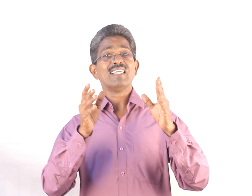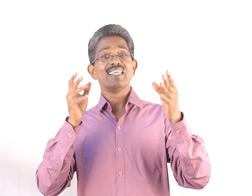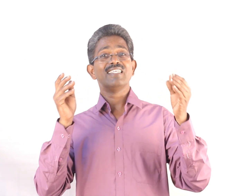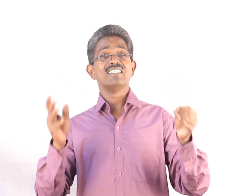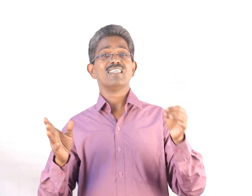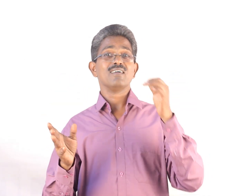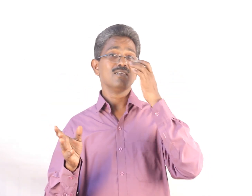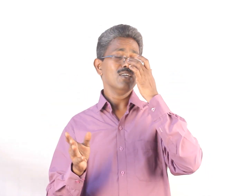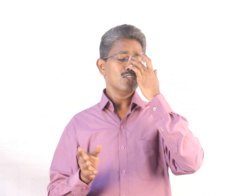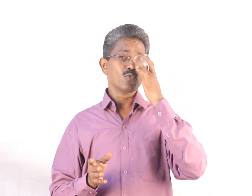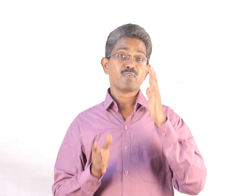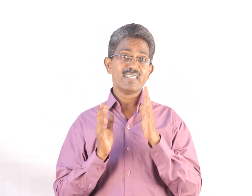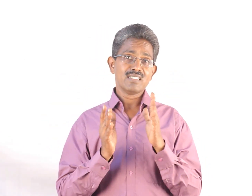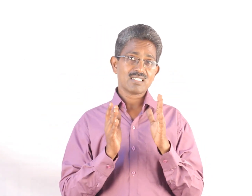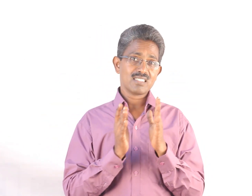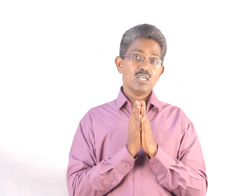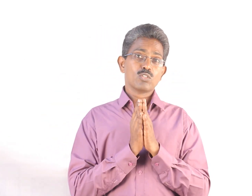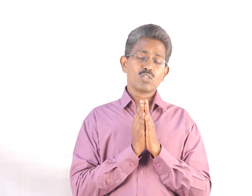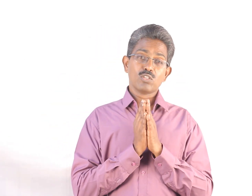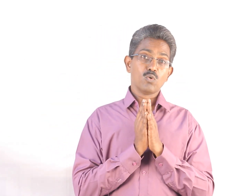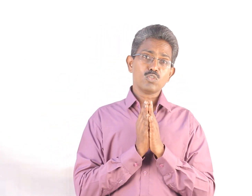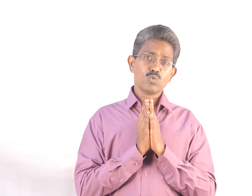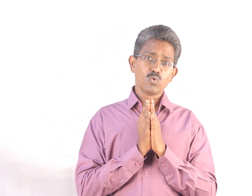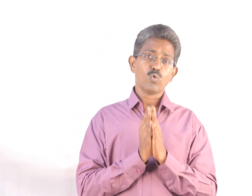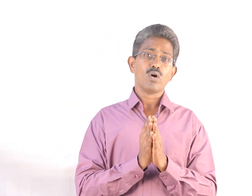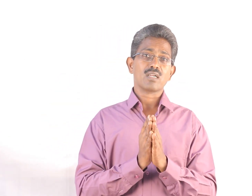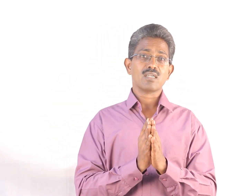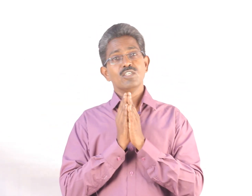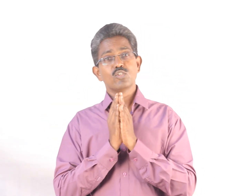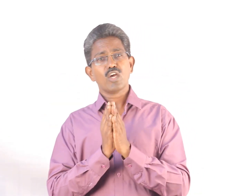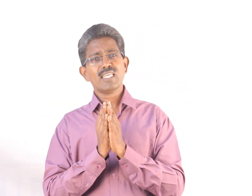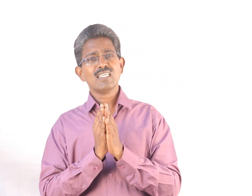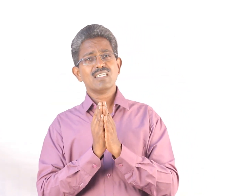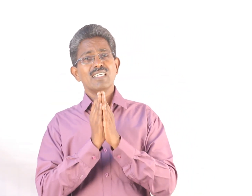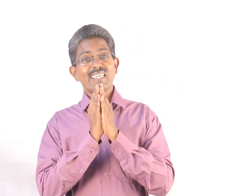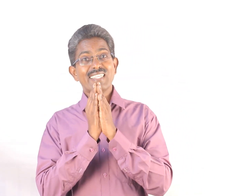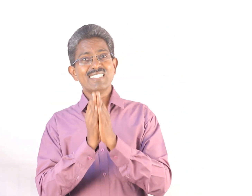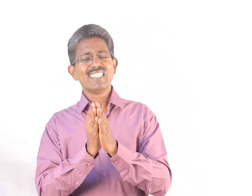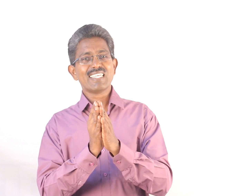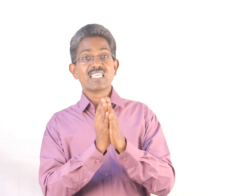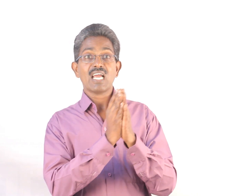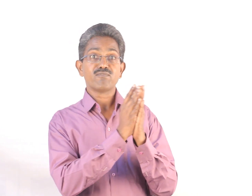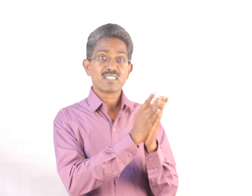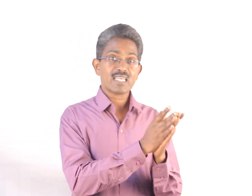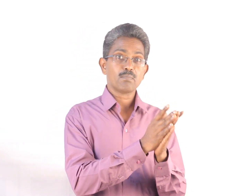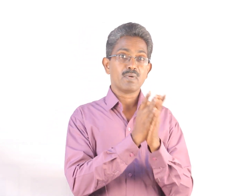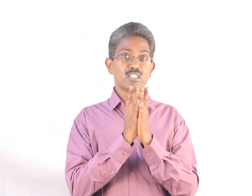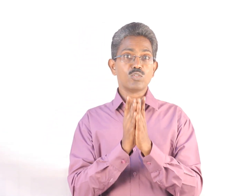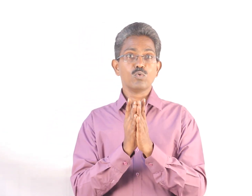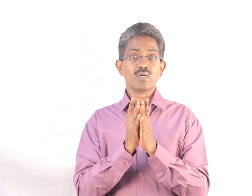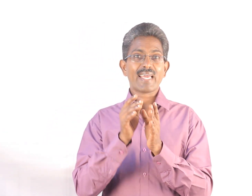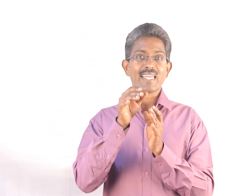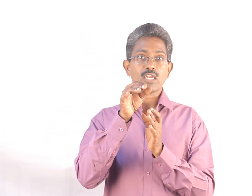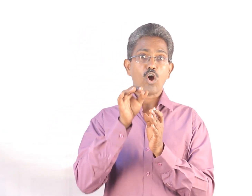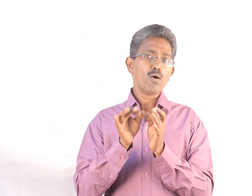in India. So friends, so those who are joining engineering after their plus two can opt